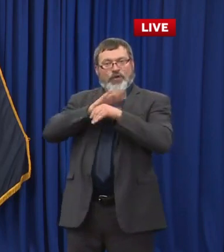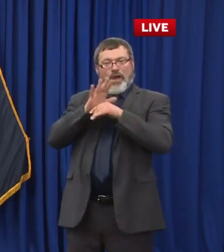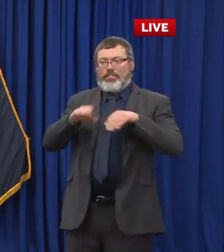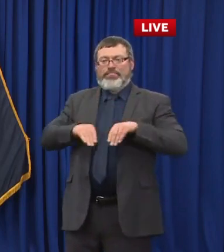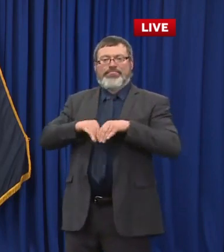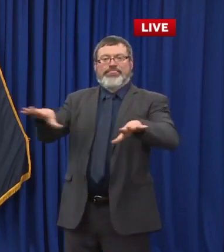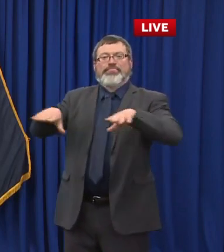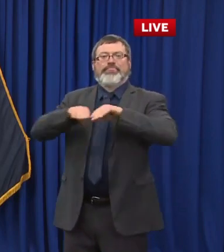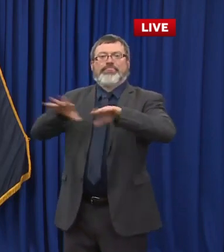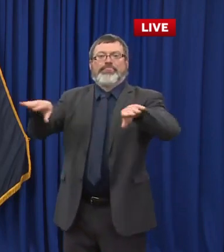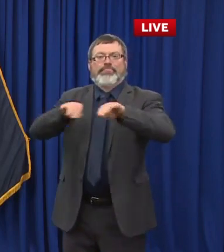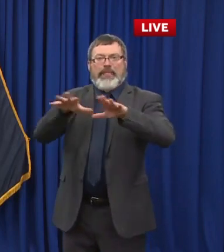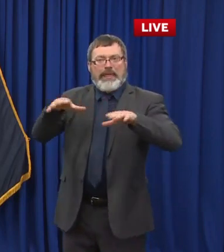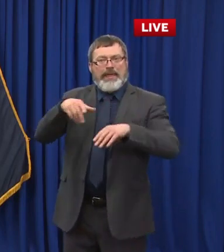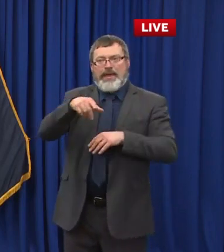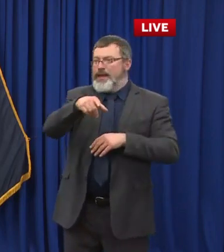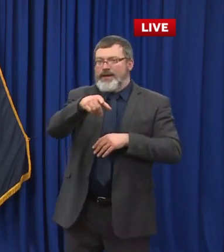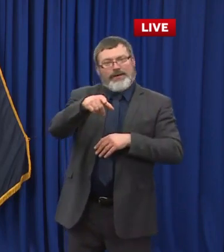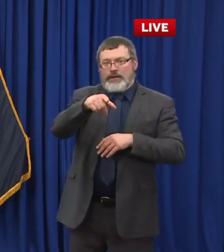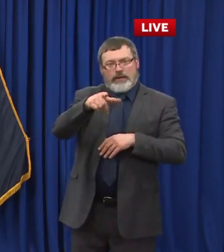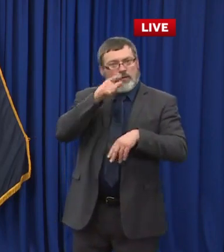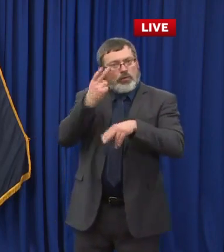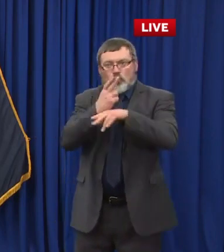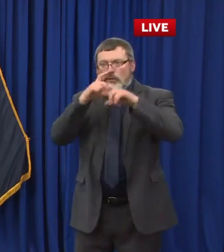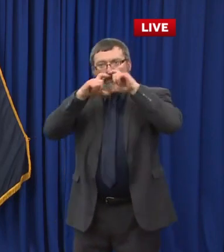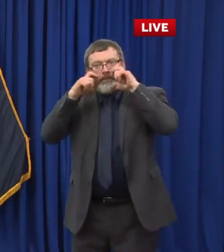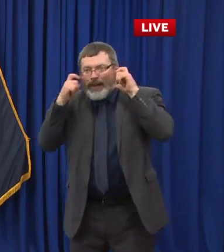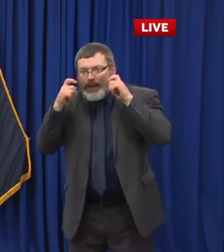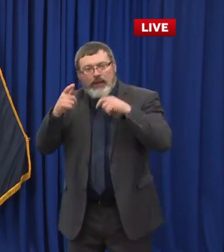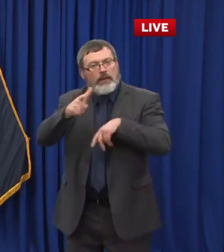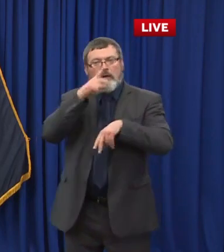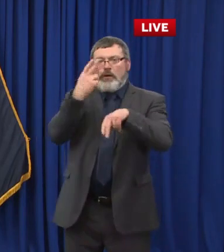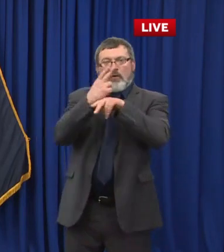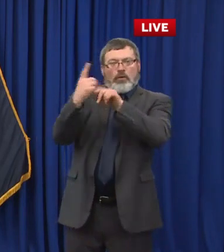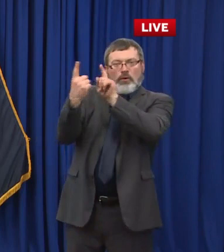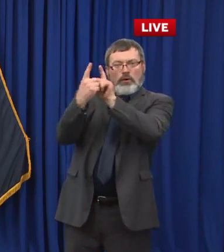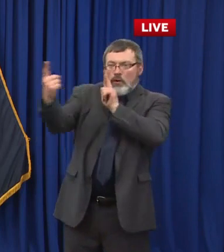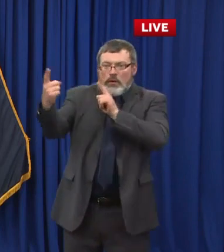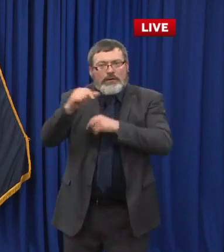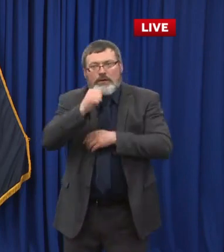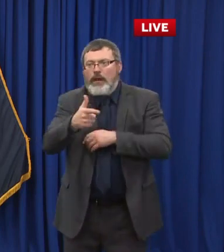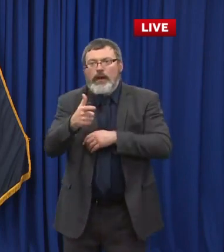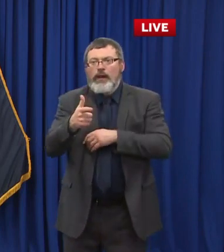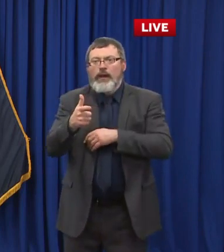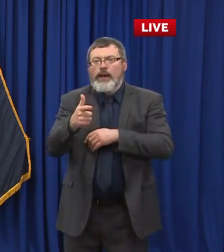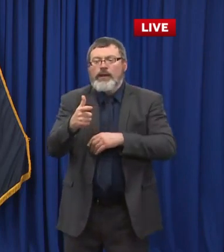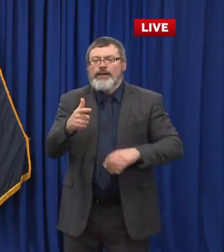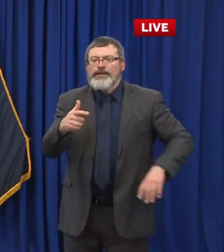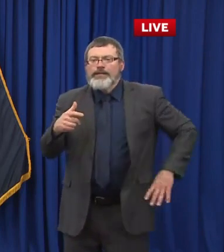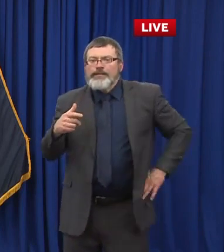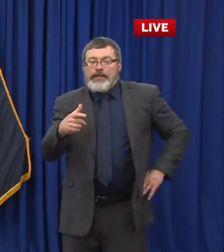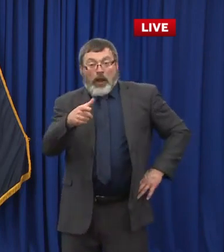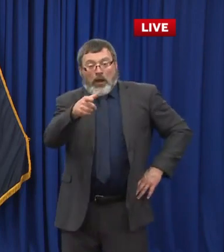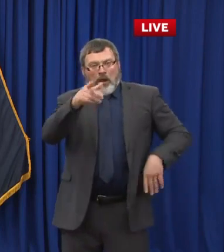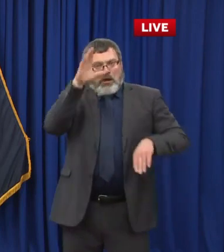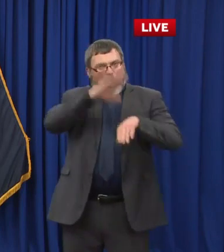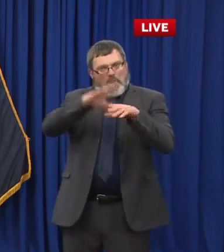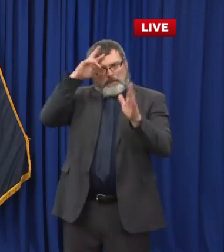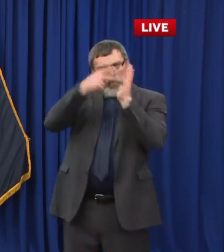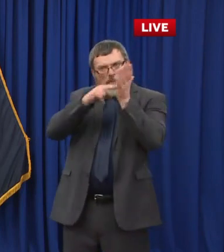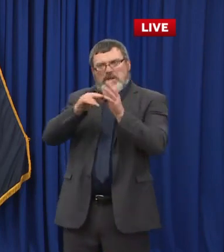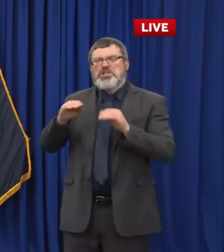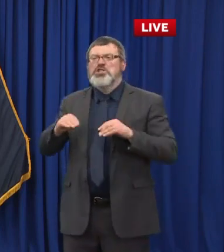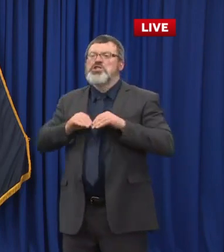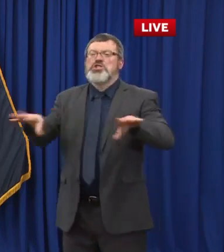Obviously, it is never anyone's intention to asymptomatically spread COVID, but it's happening and it's happening in an incredibly